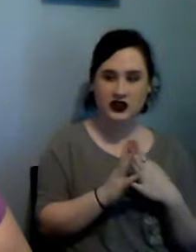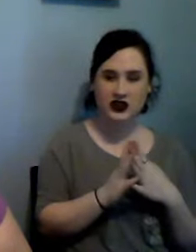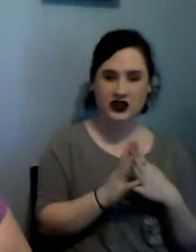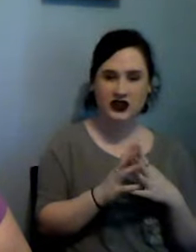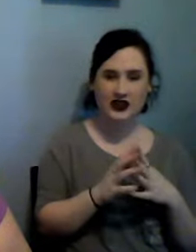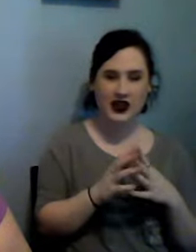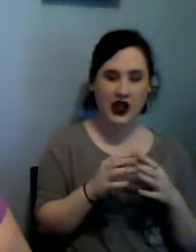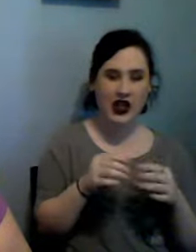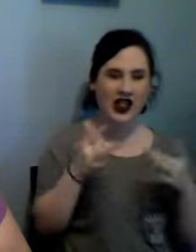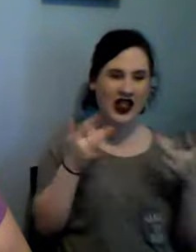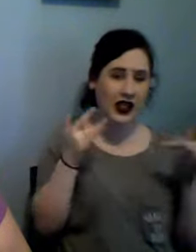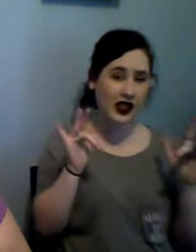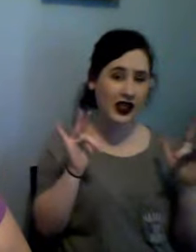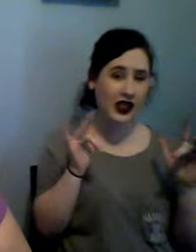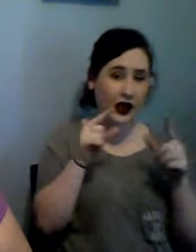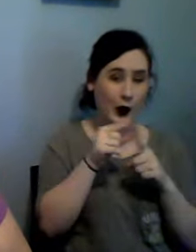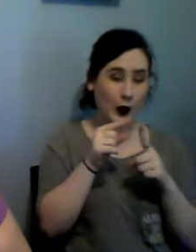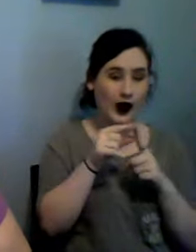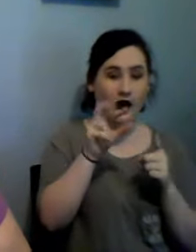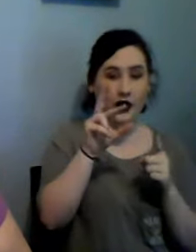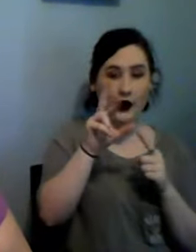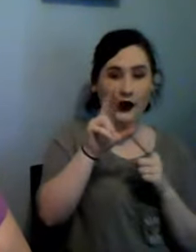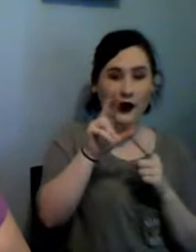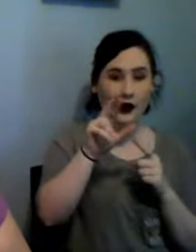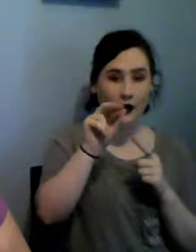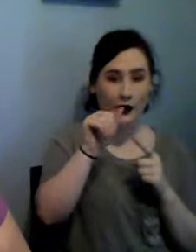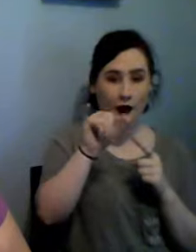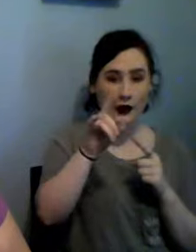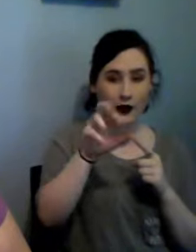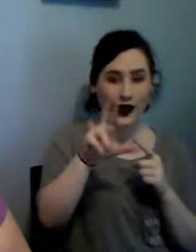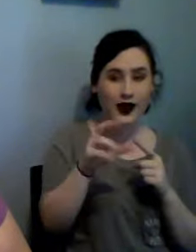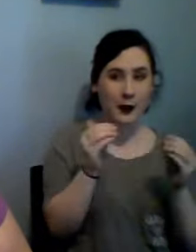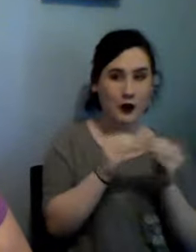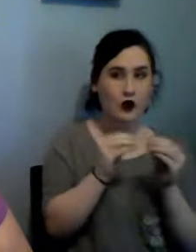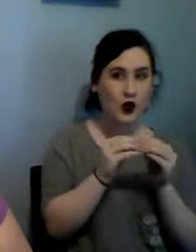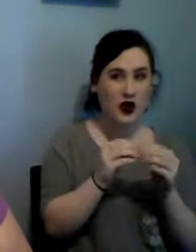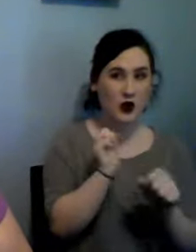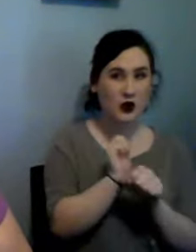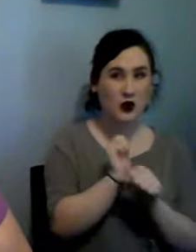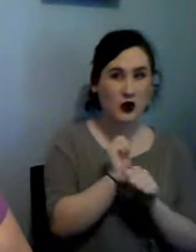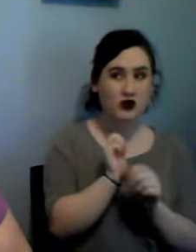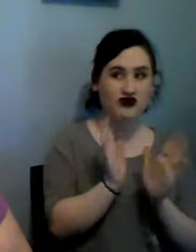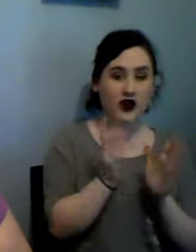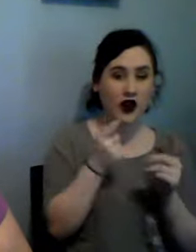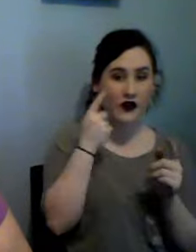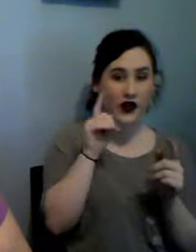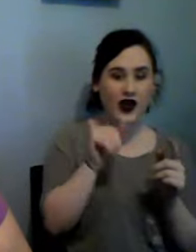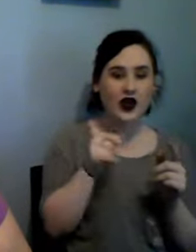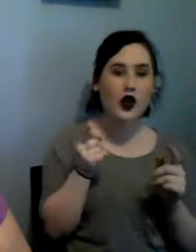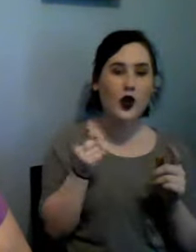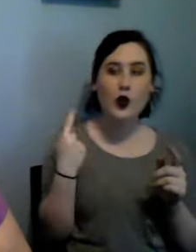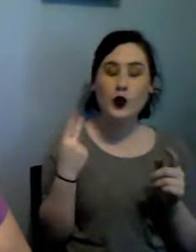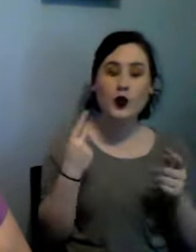light term rated would be more the word um we tried to count the